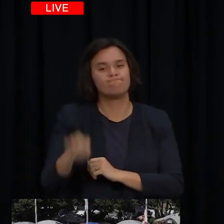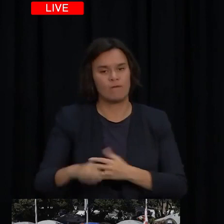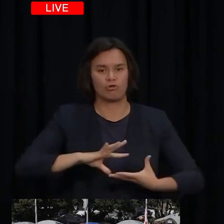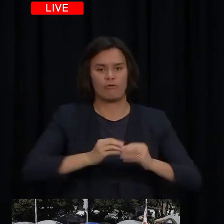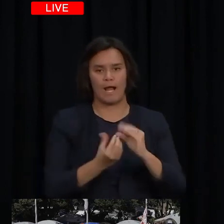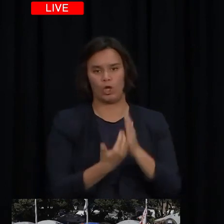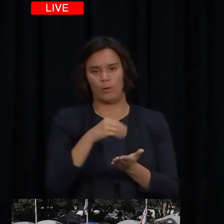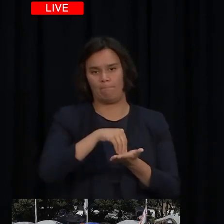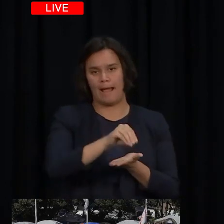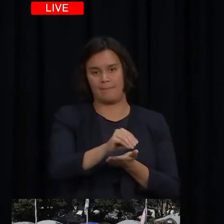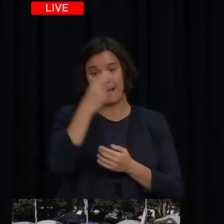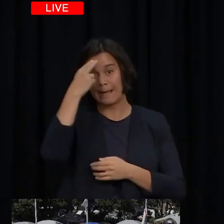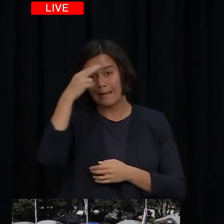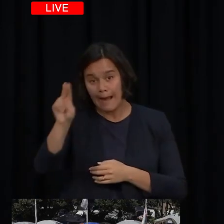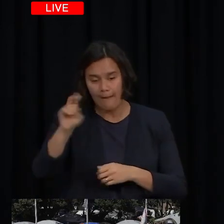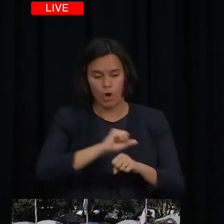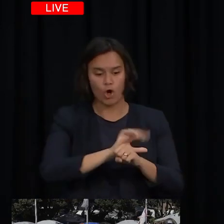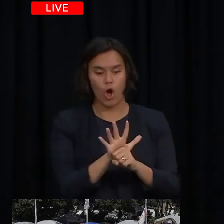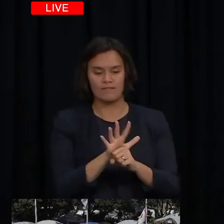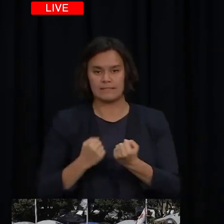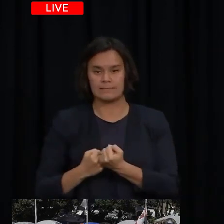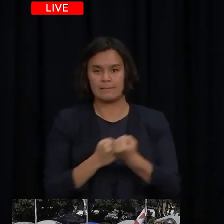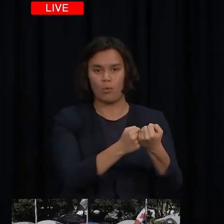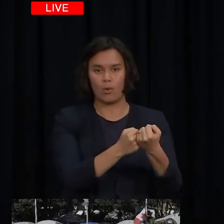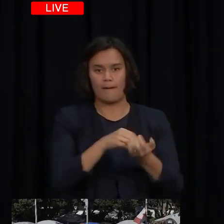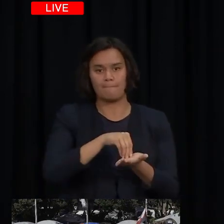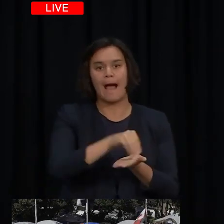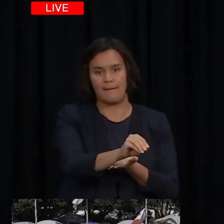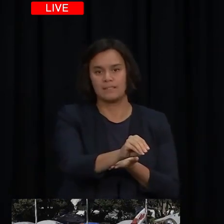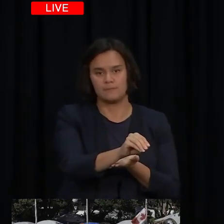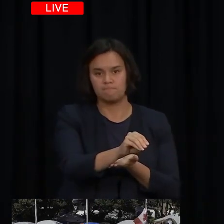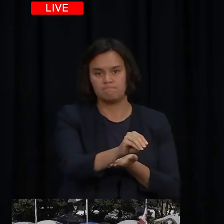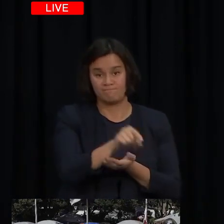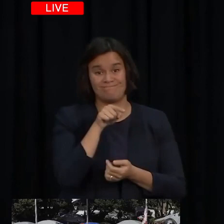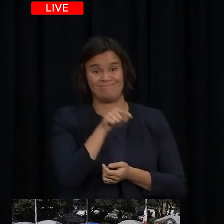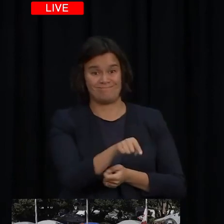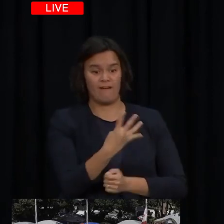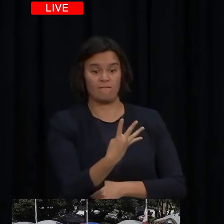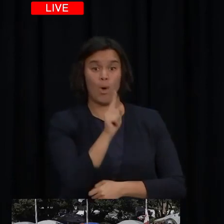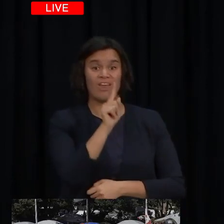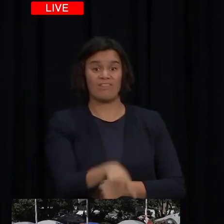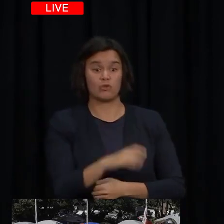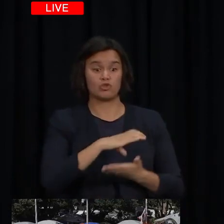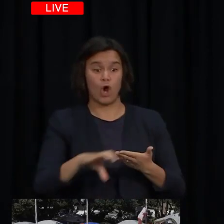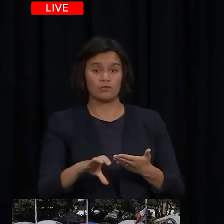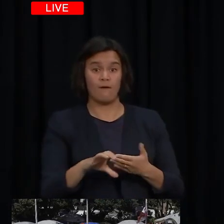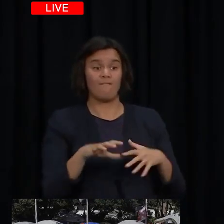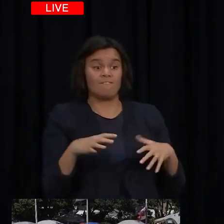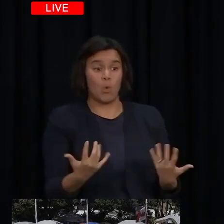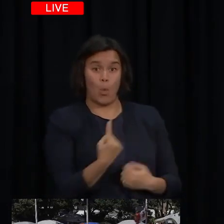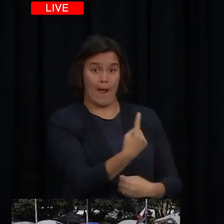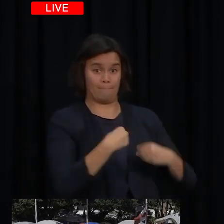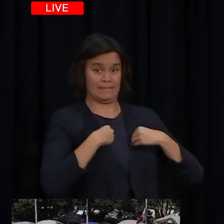payment, which is similar to the former resurgence support payment. The COVID support payment will be $4,000 per business plus